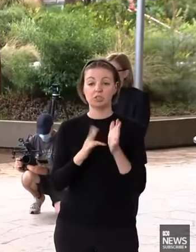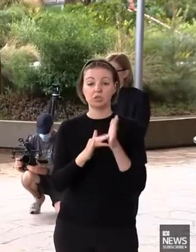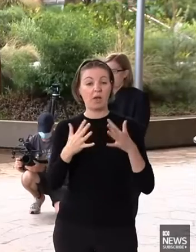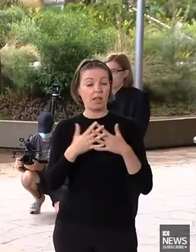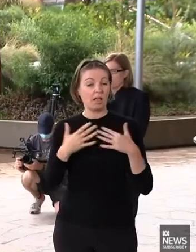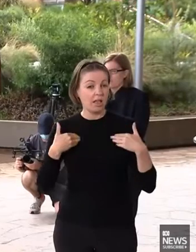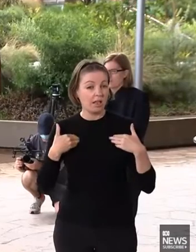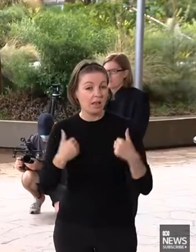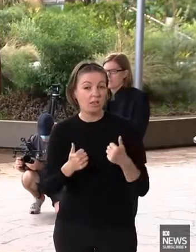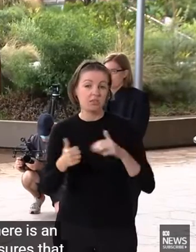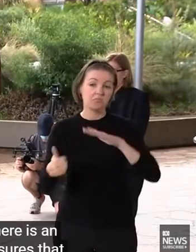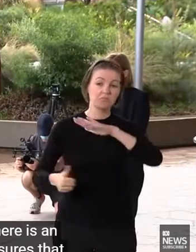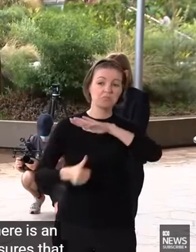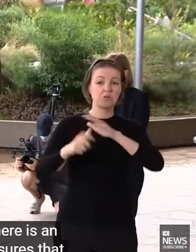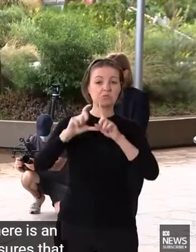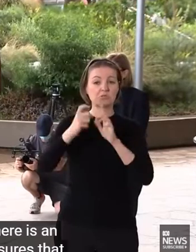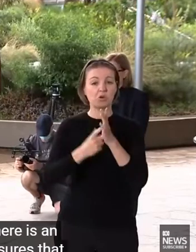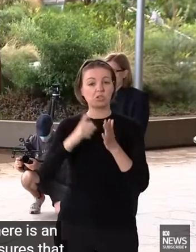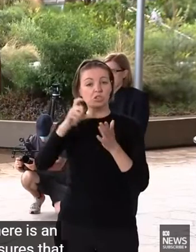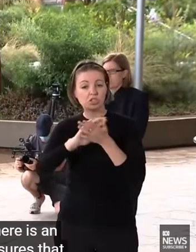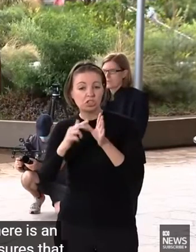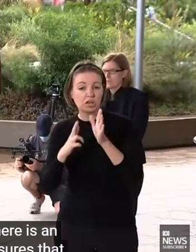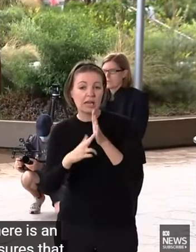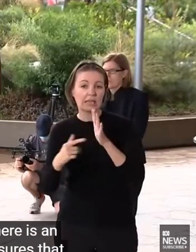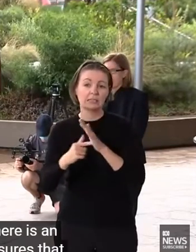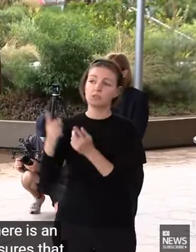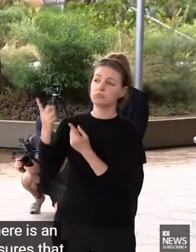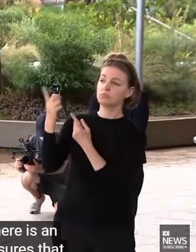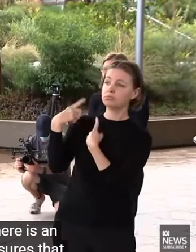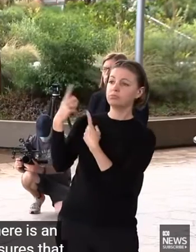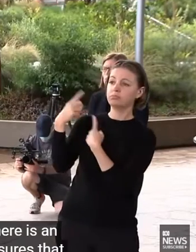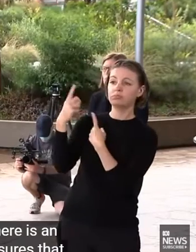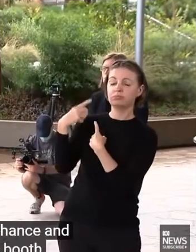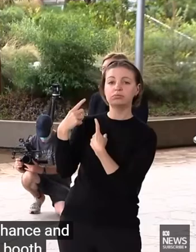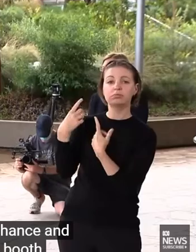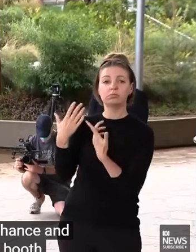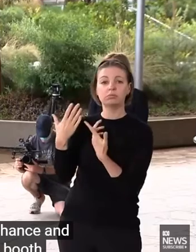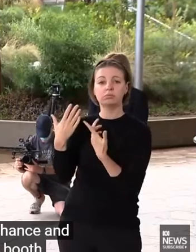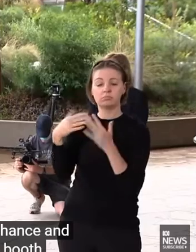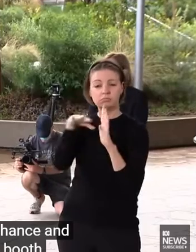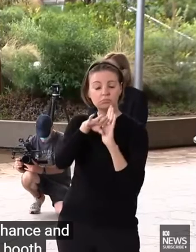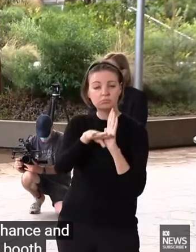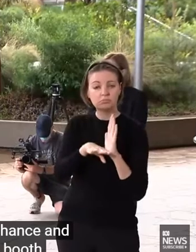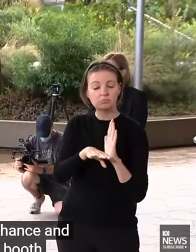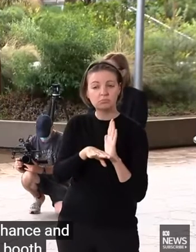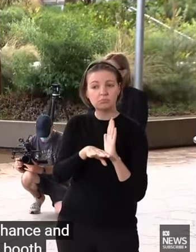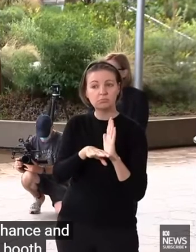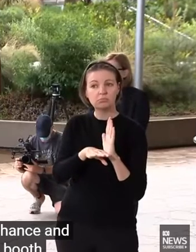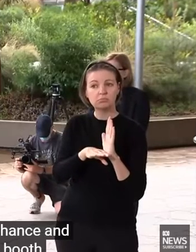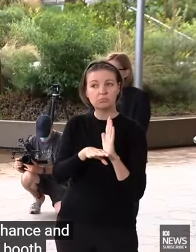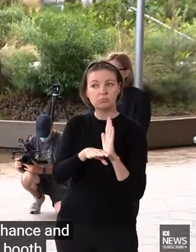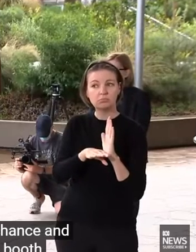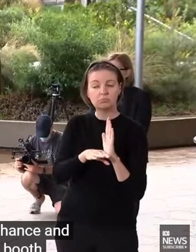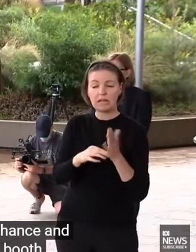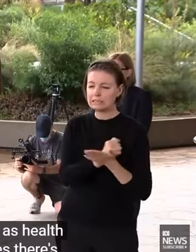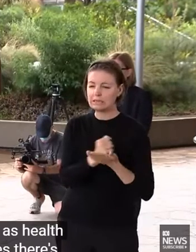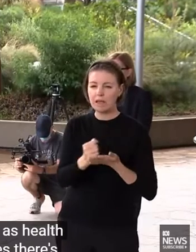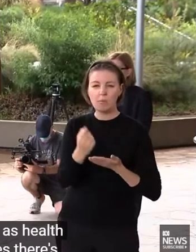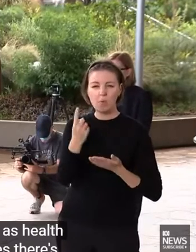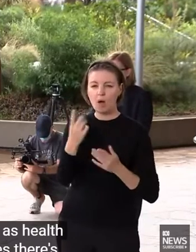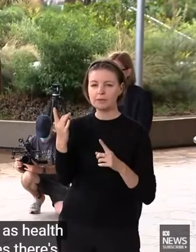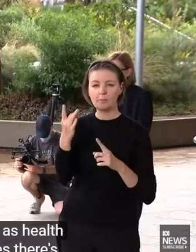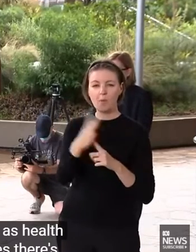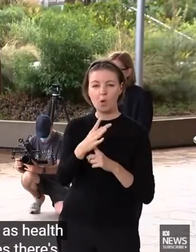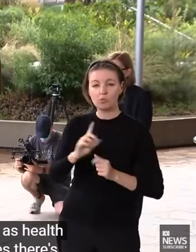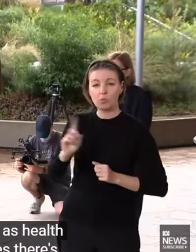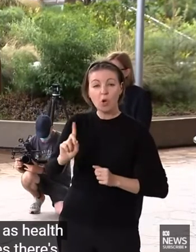have either made into or given us health orders or as advisories, there's one simple, solitary, really important